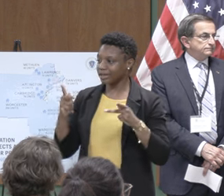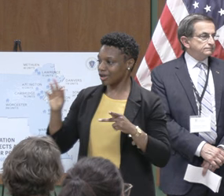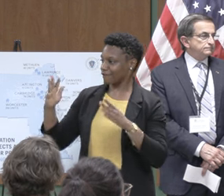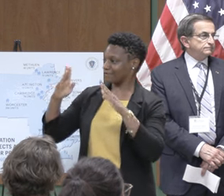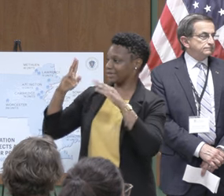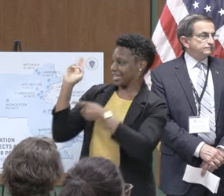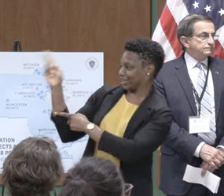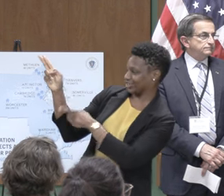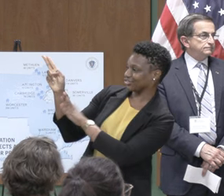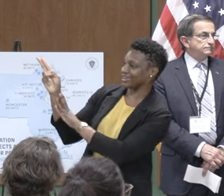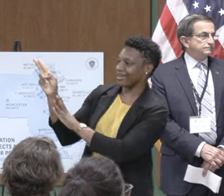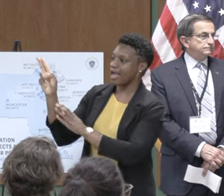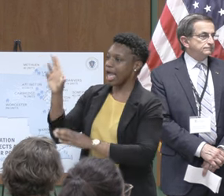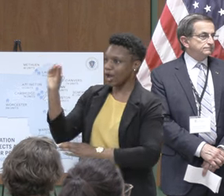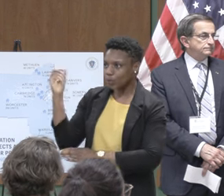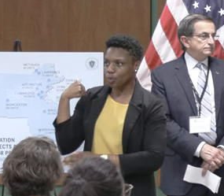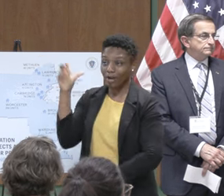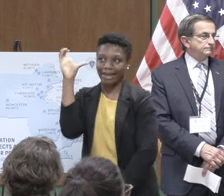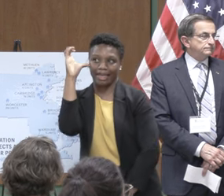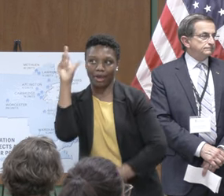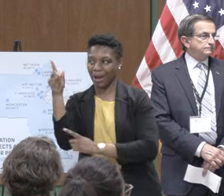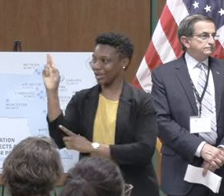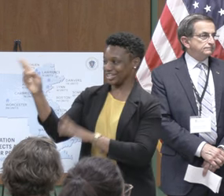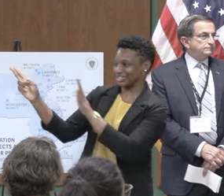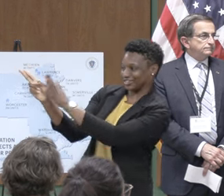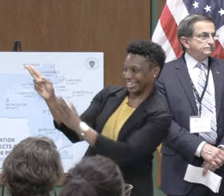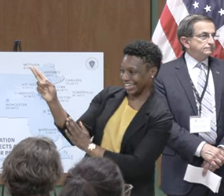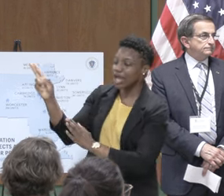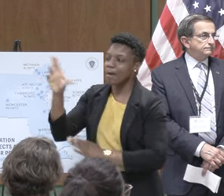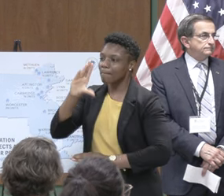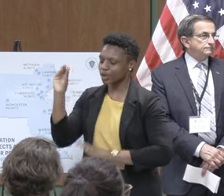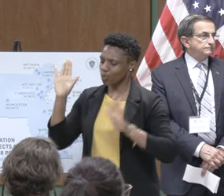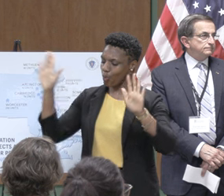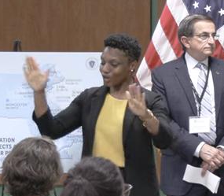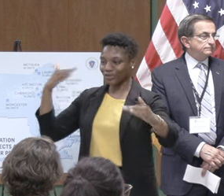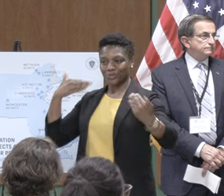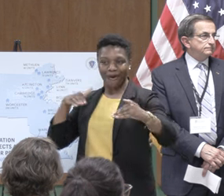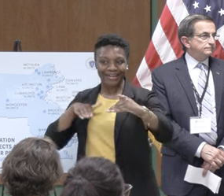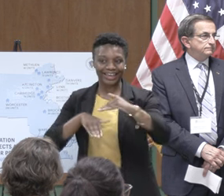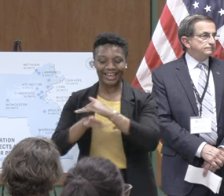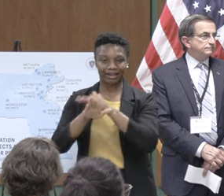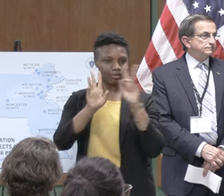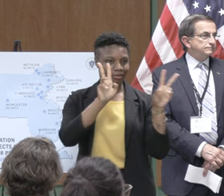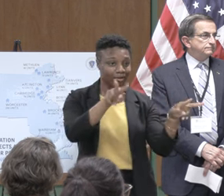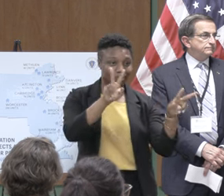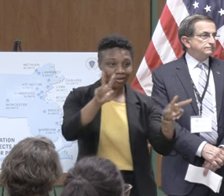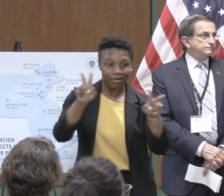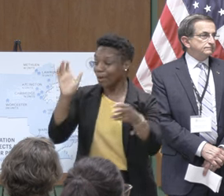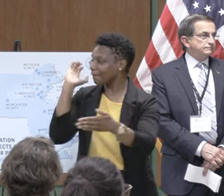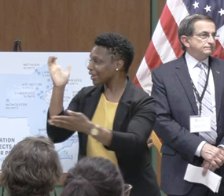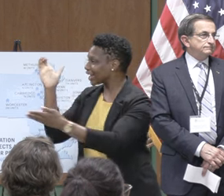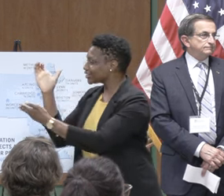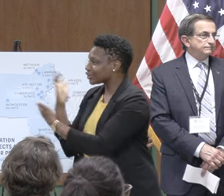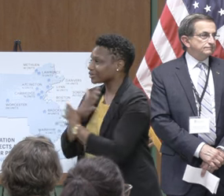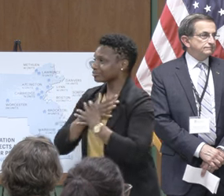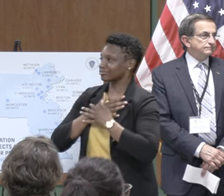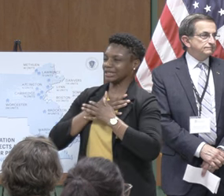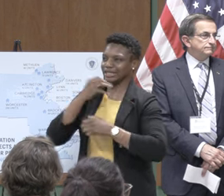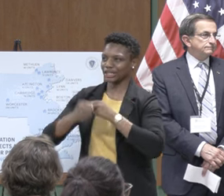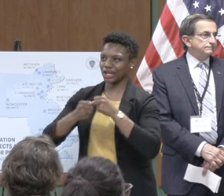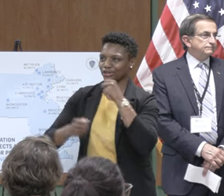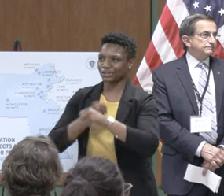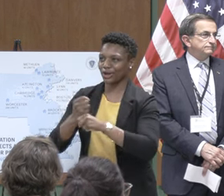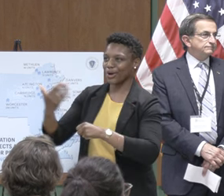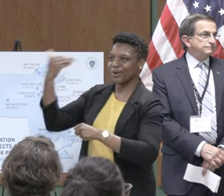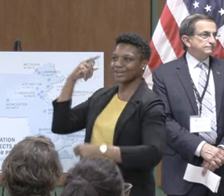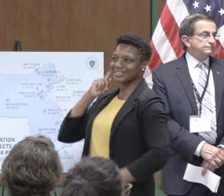hear more about that history but it was wonderful to be able to walk in and see the photographs years ago the